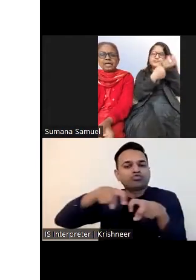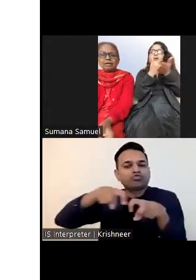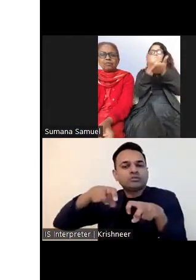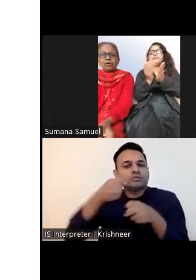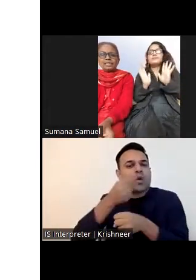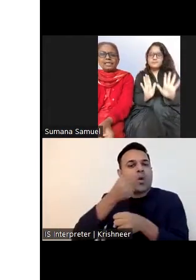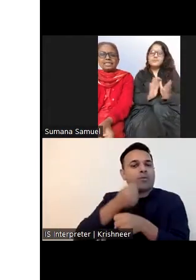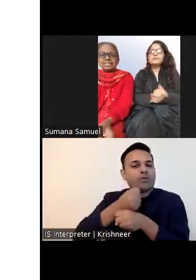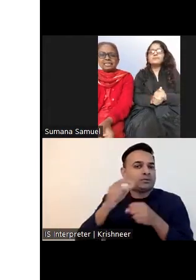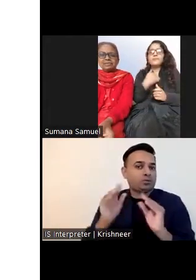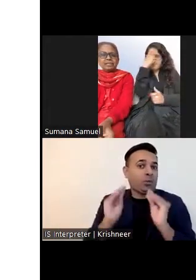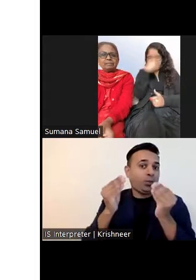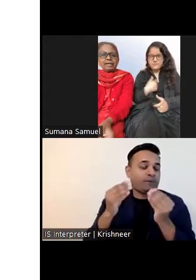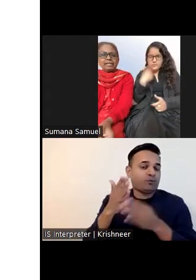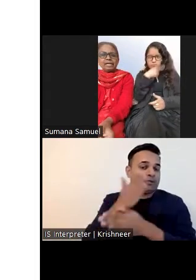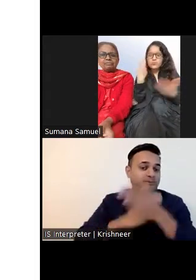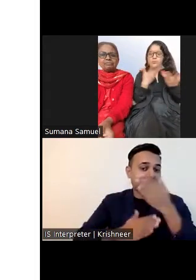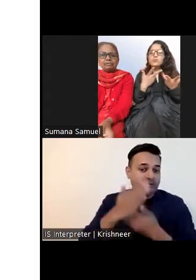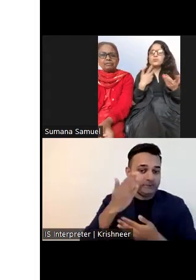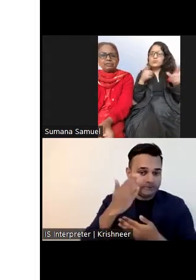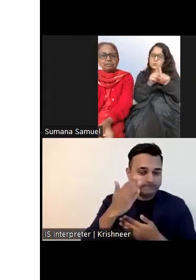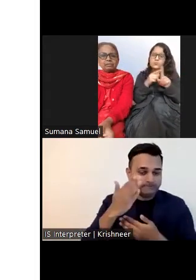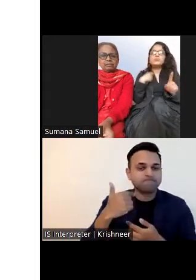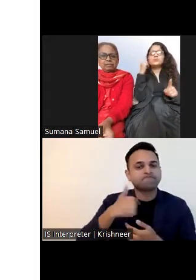I have already received in my life.